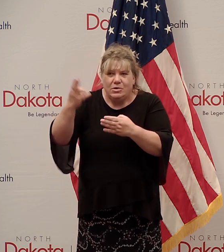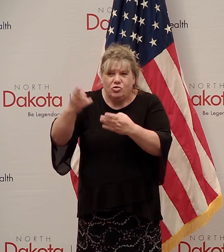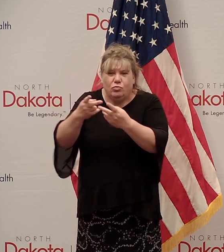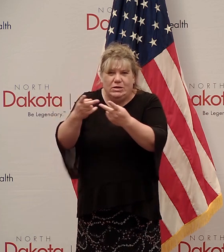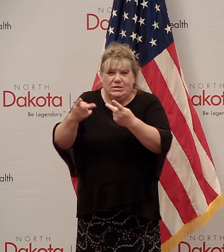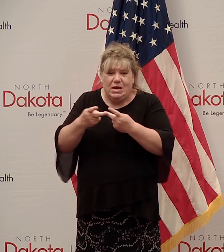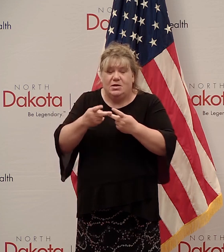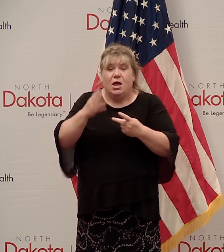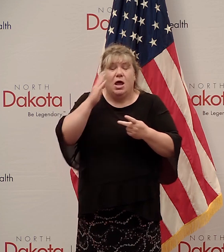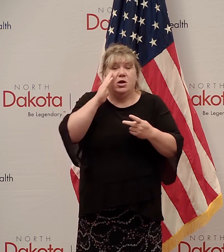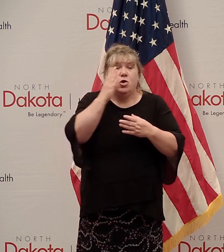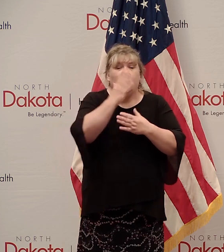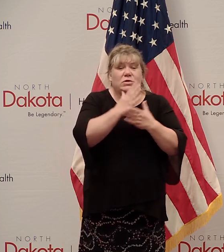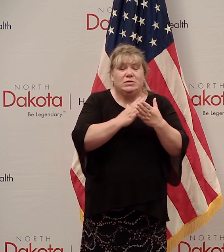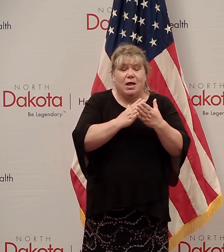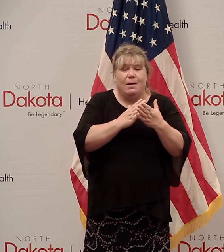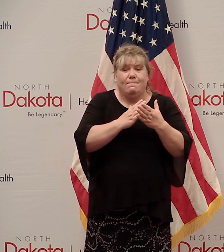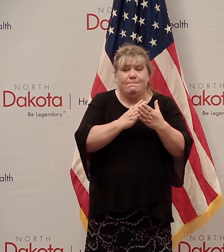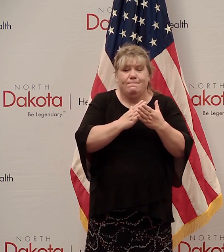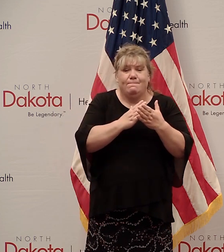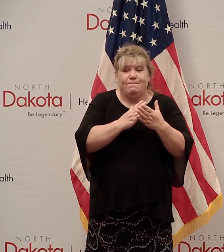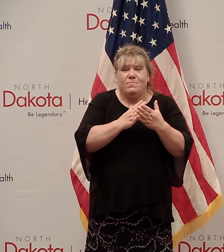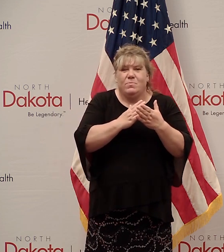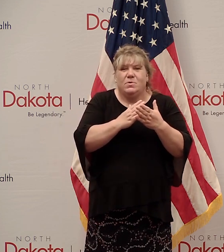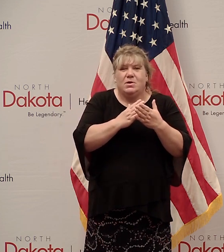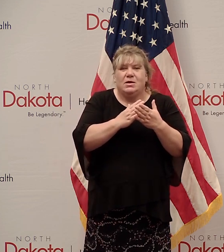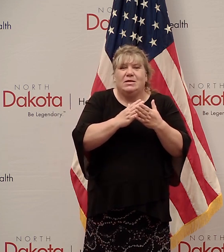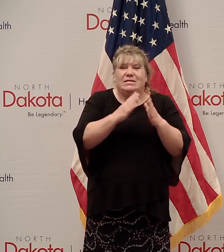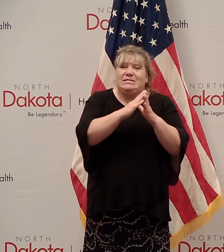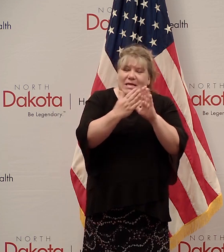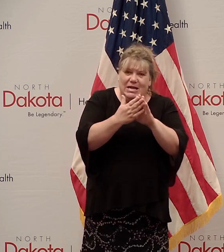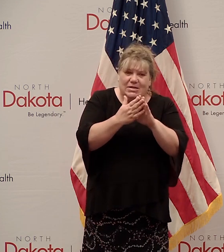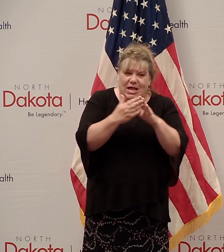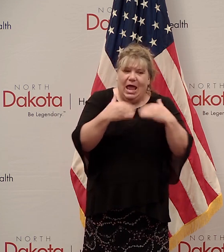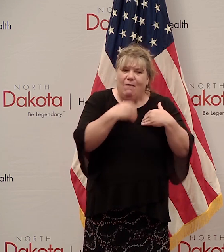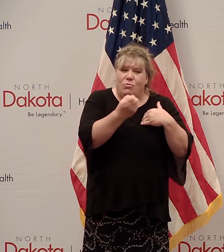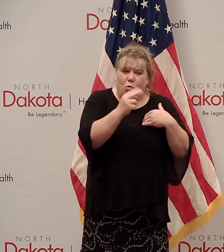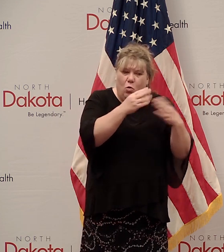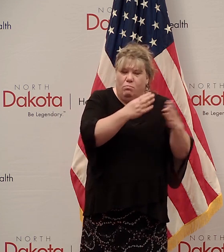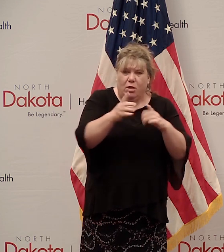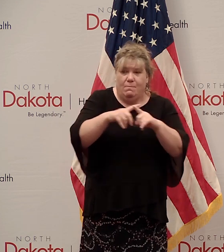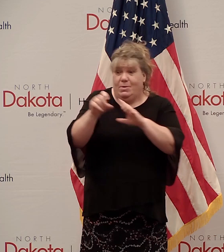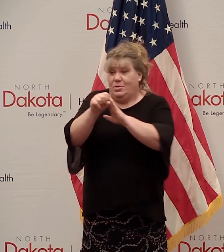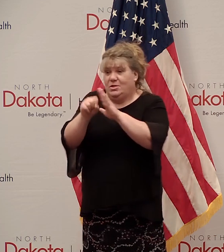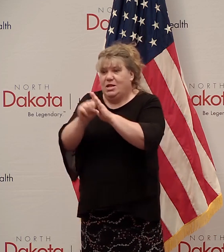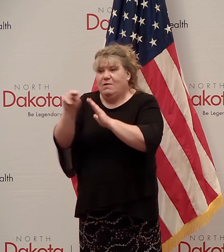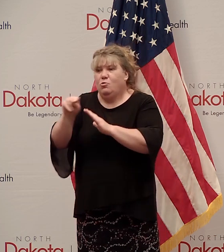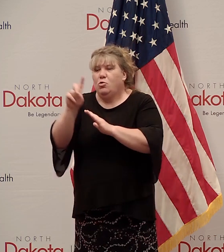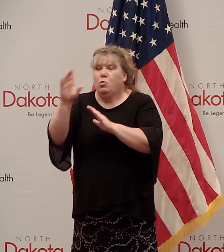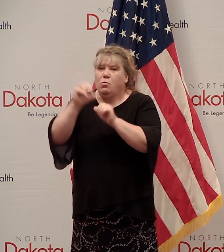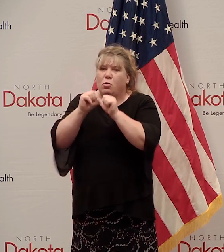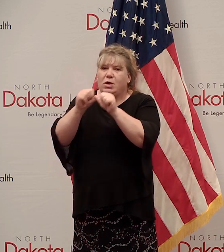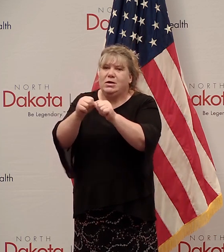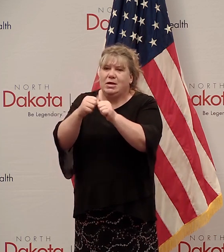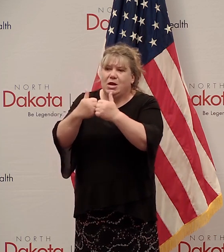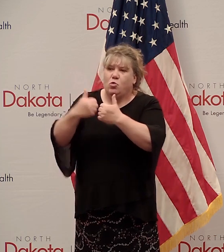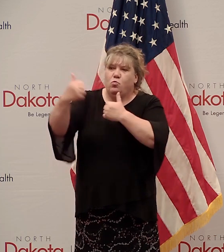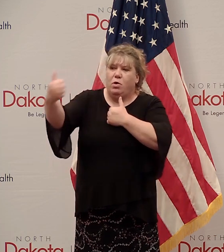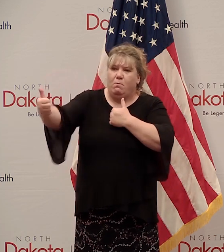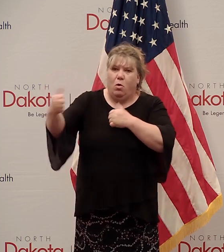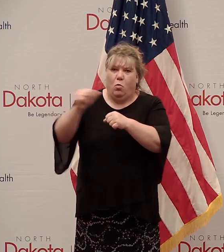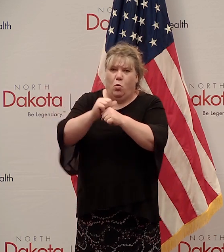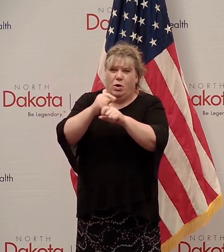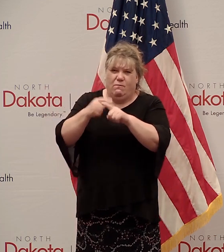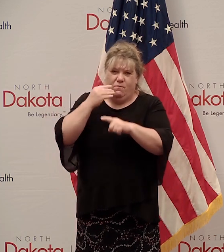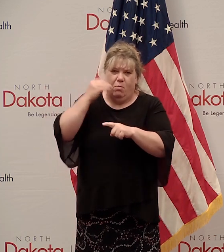some limited capability next week, but that's not the plan for the state of North Dakota. We'll continue to do the remote working for the time being.